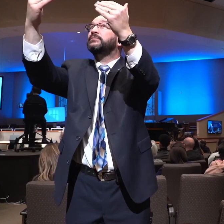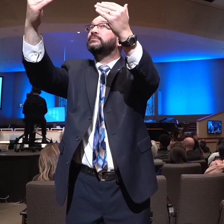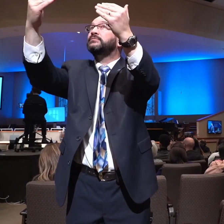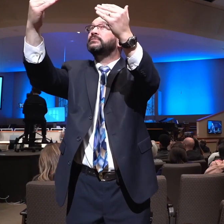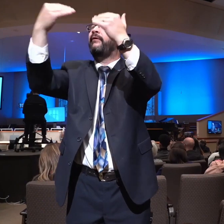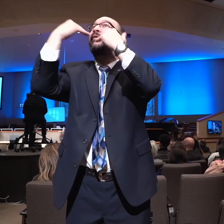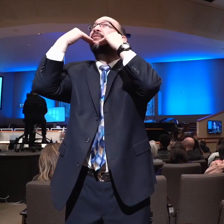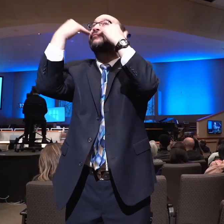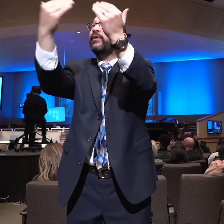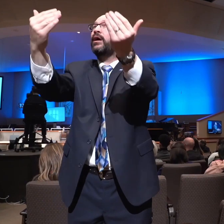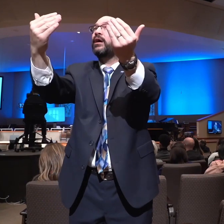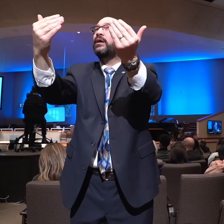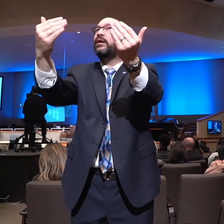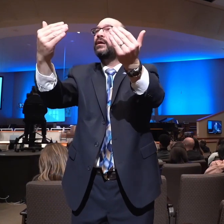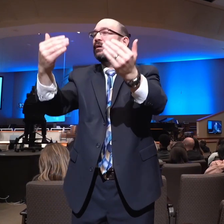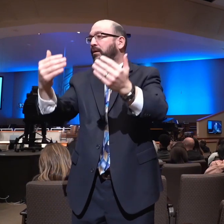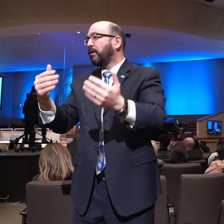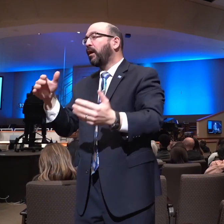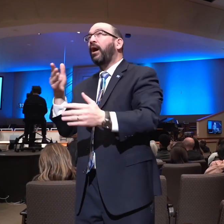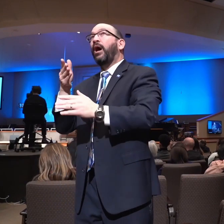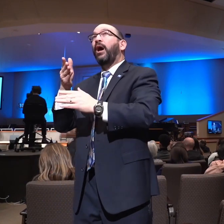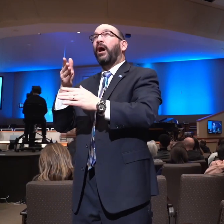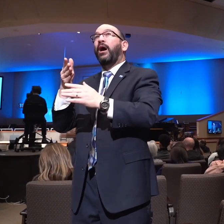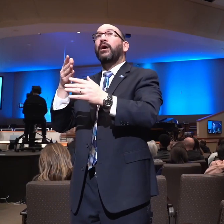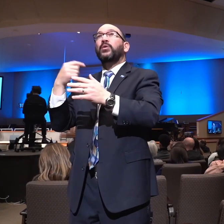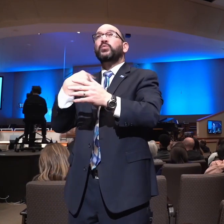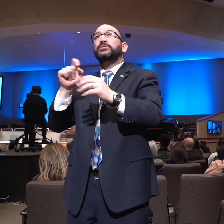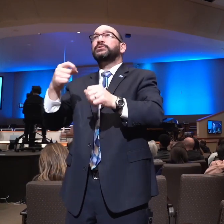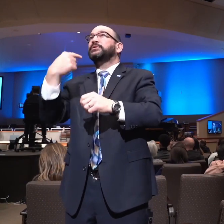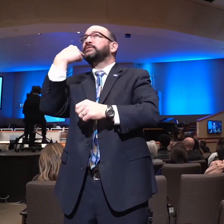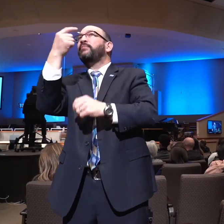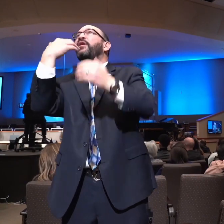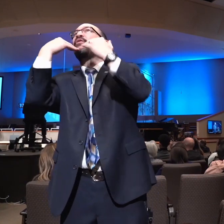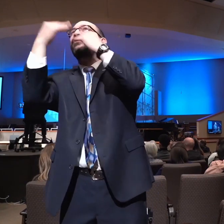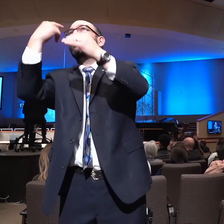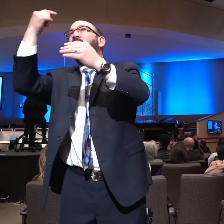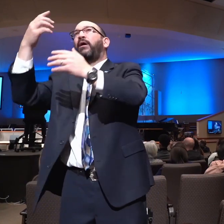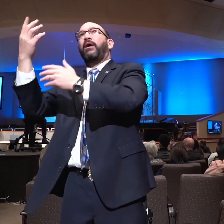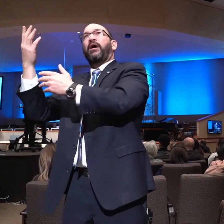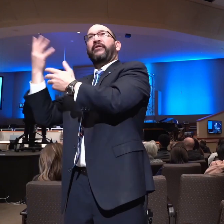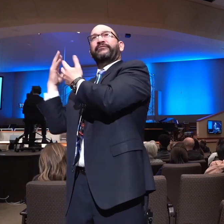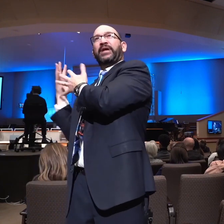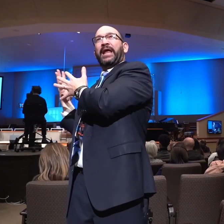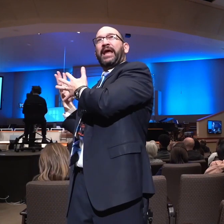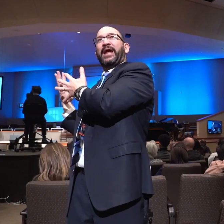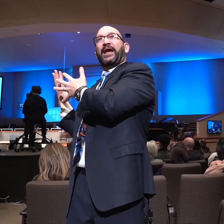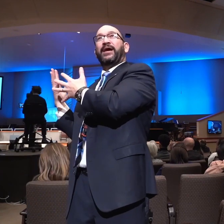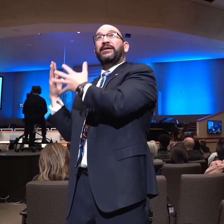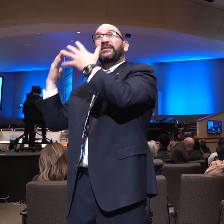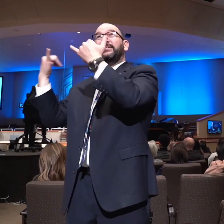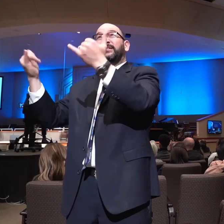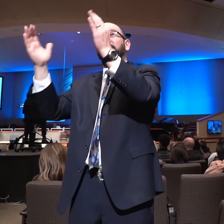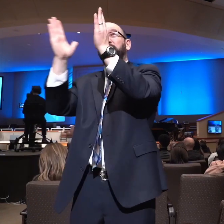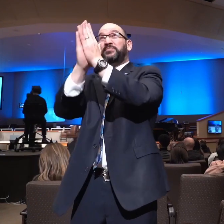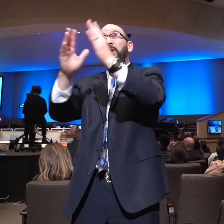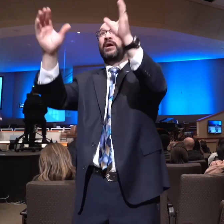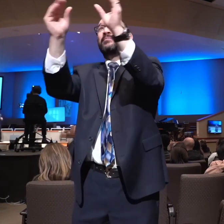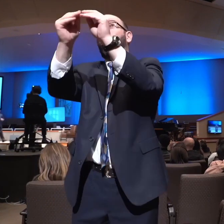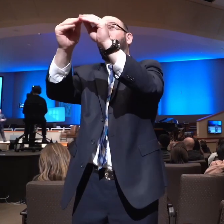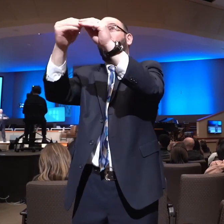forget when you're asking me for more stuff to be thankful for the other stuff. Don't forget when you're asking me for provision to be reminded of all